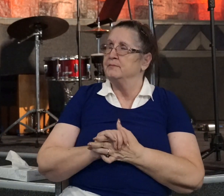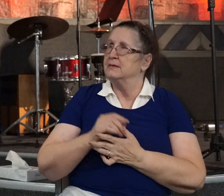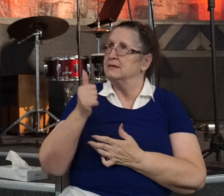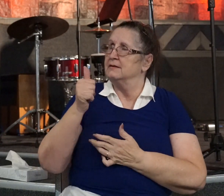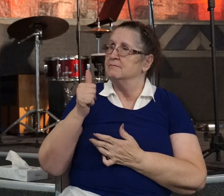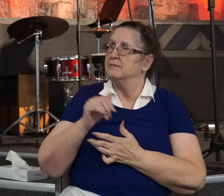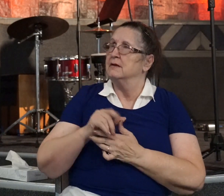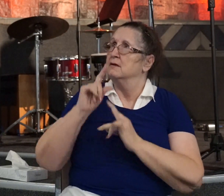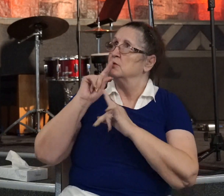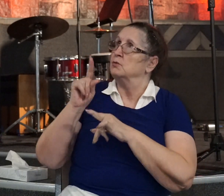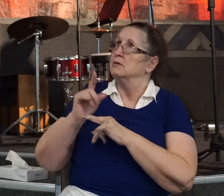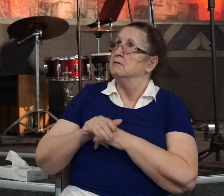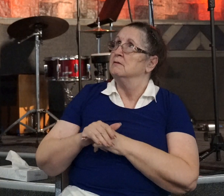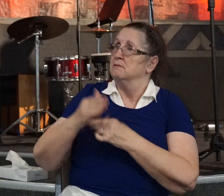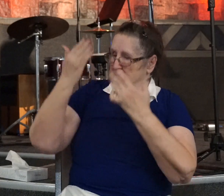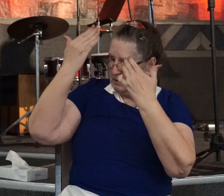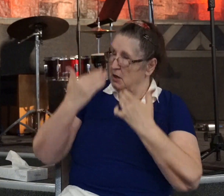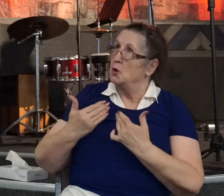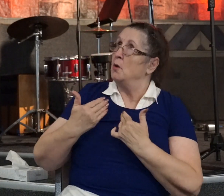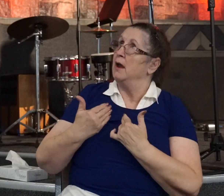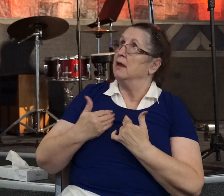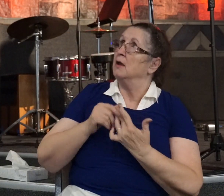saying, Here I am, Lord.